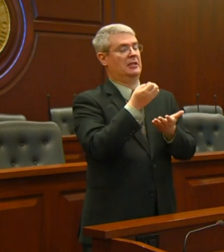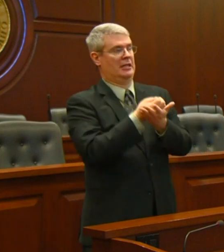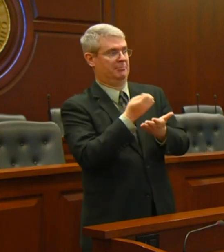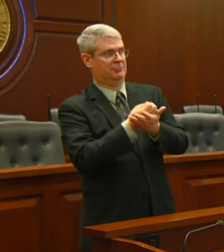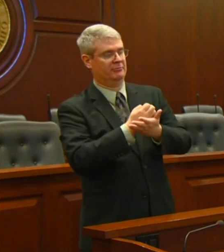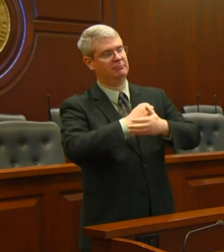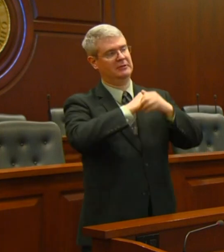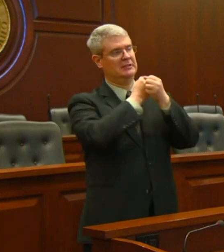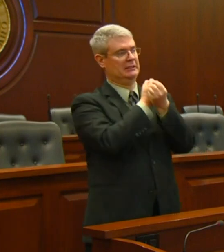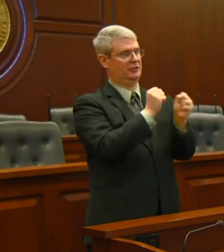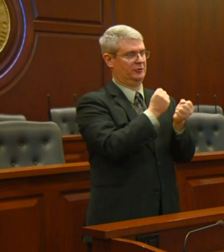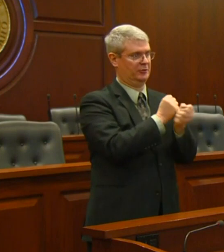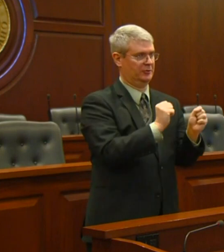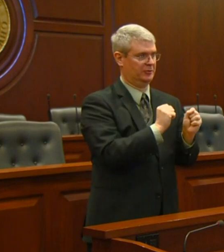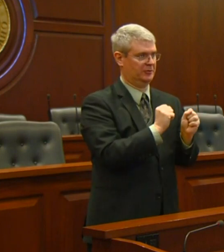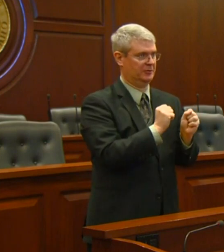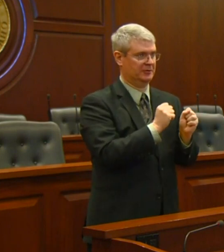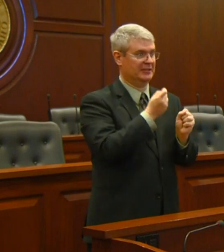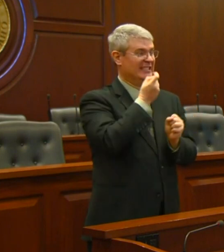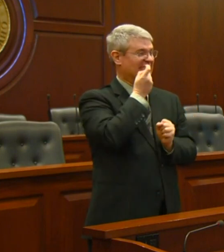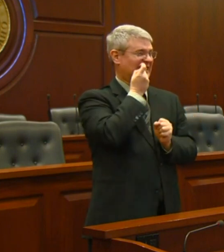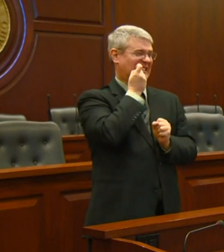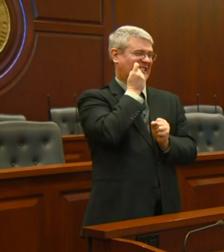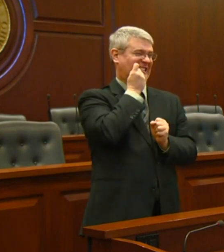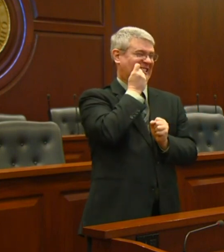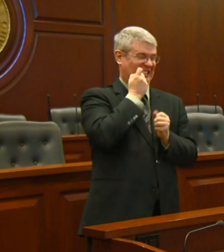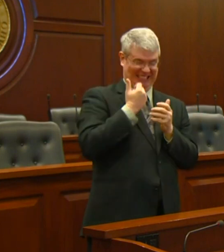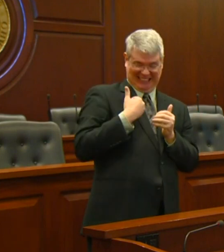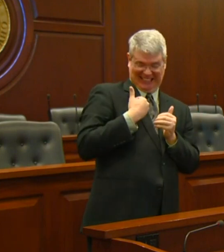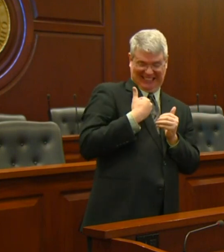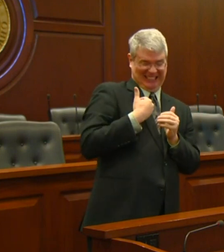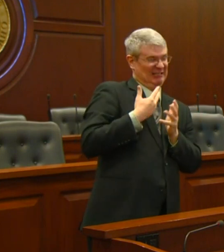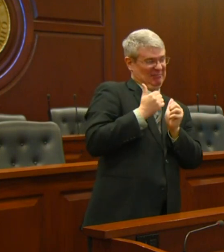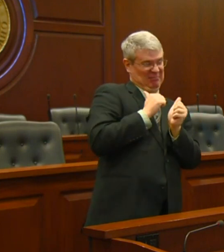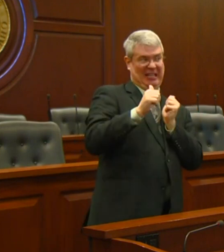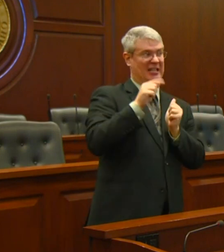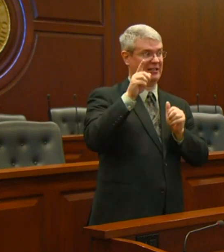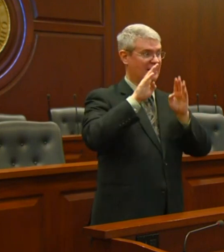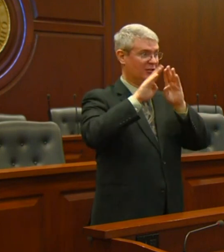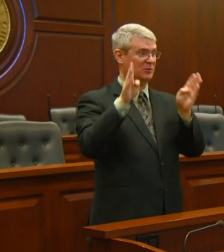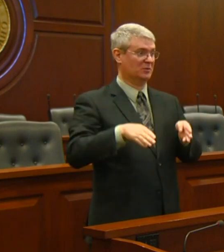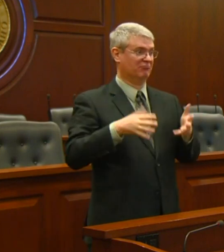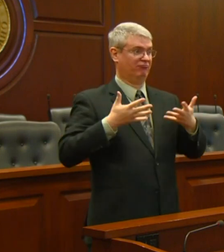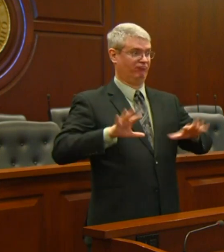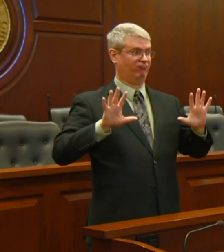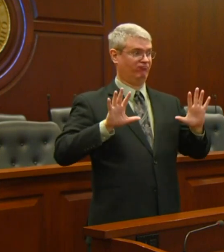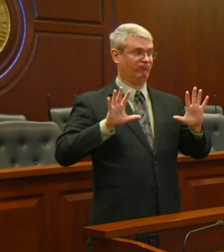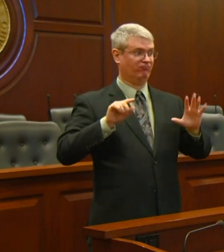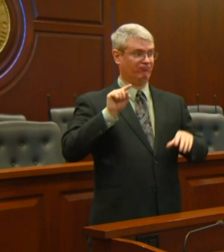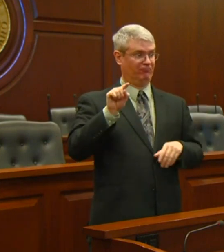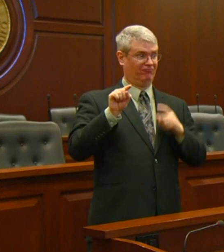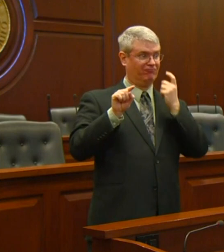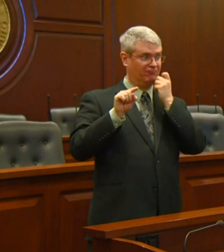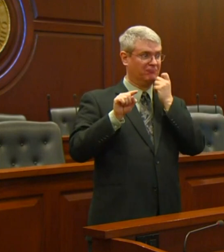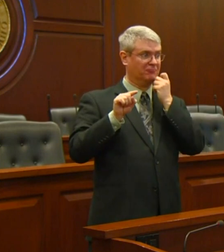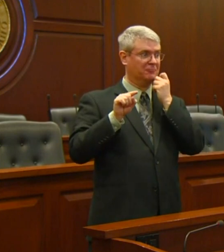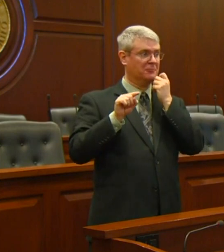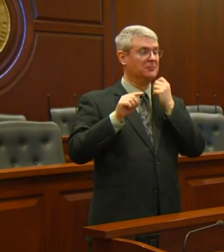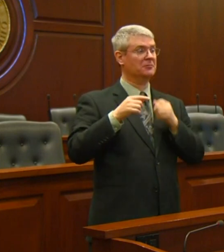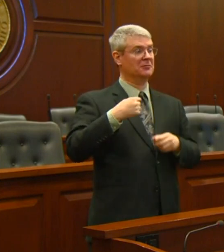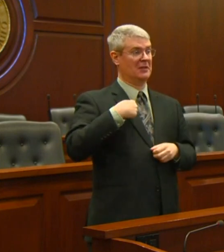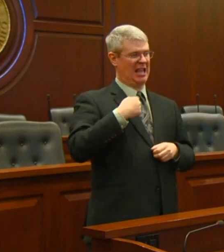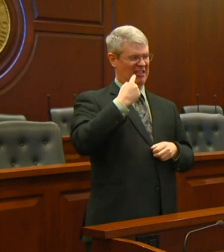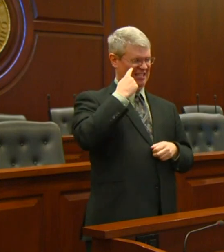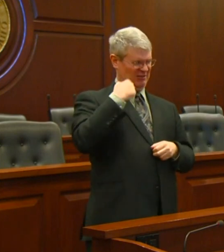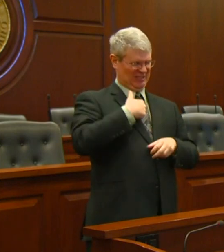We anticipate that Idaho will receive at least $1.25 billion for coronavirus